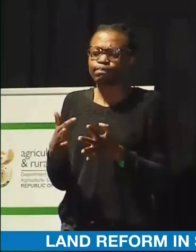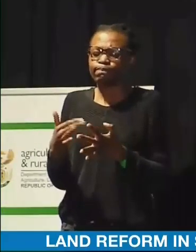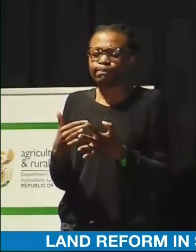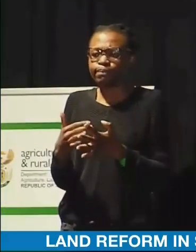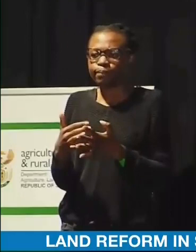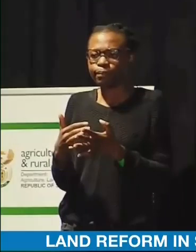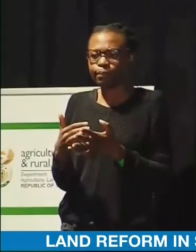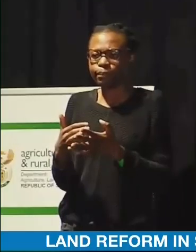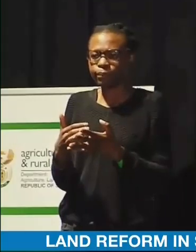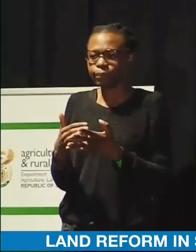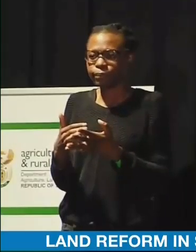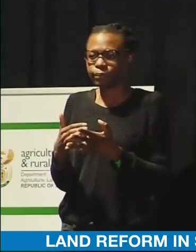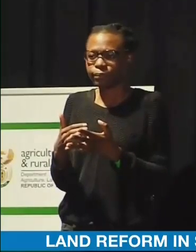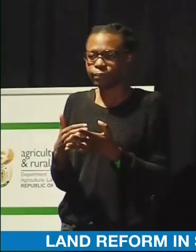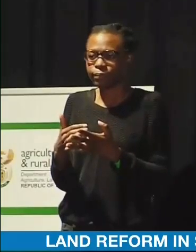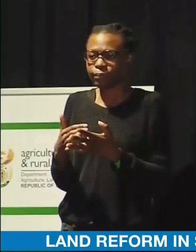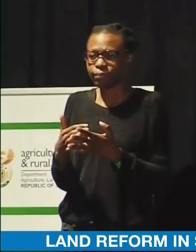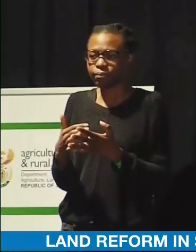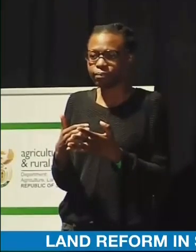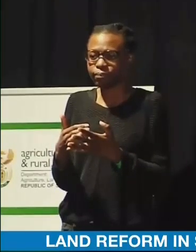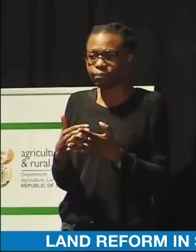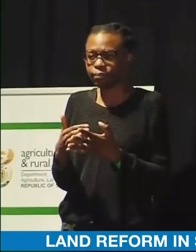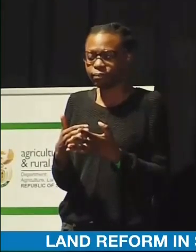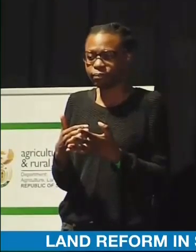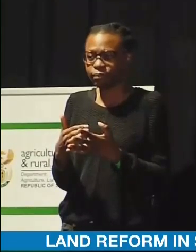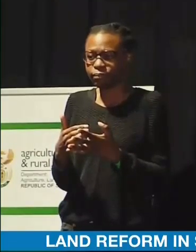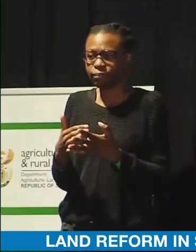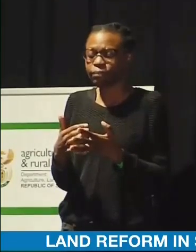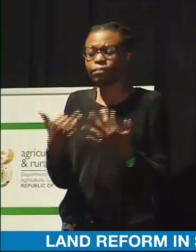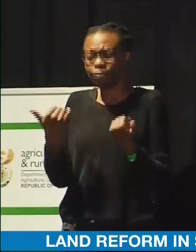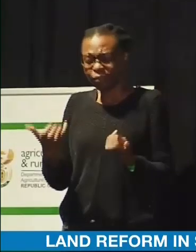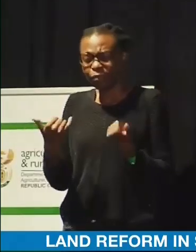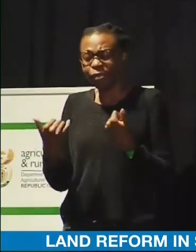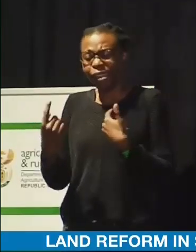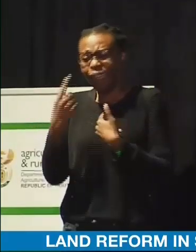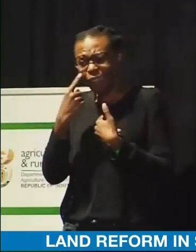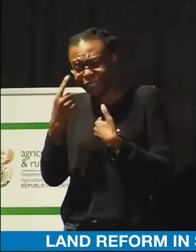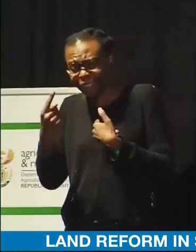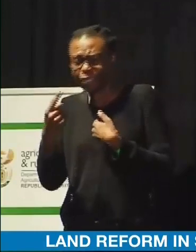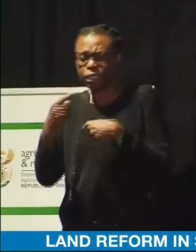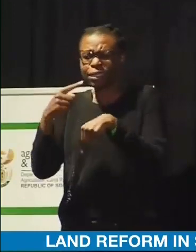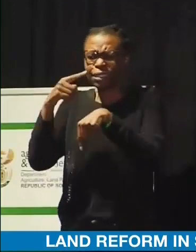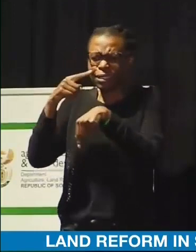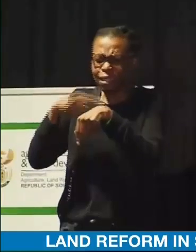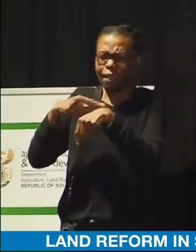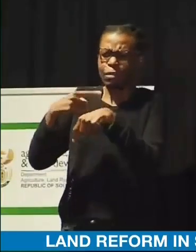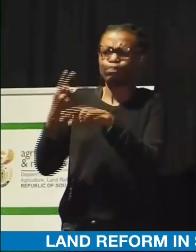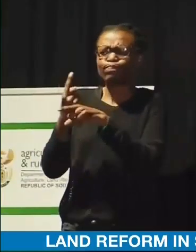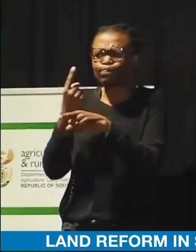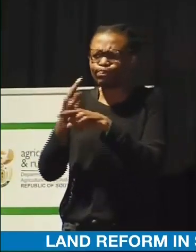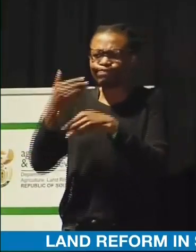from time to time, you don't